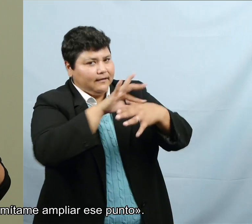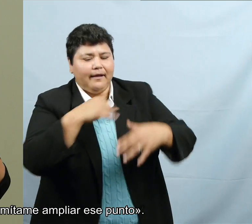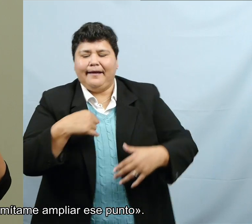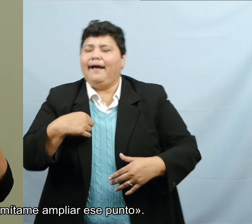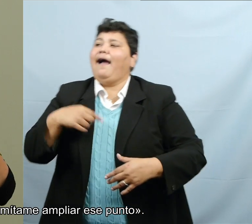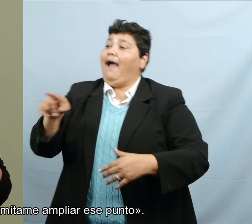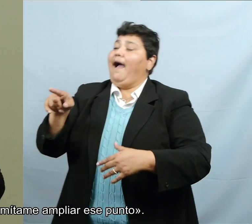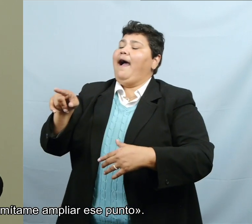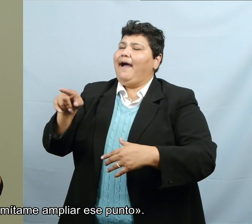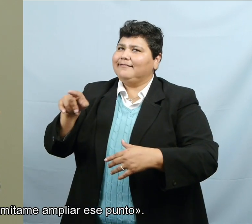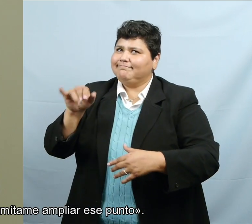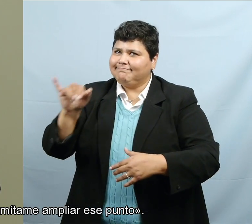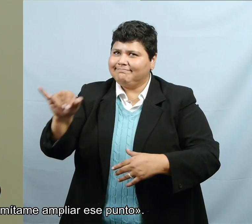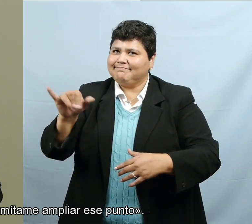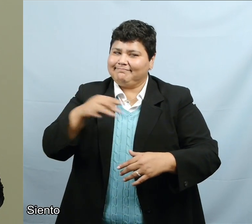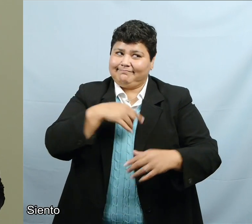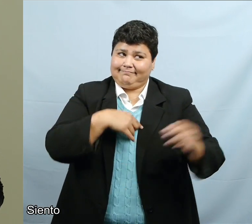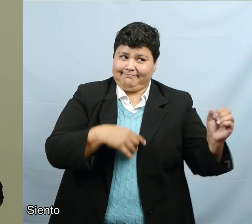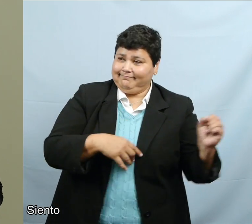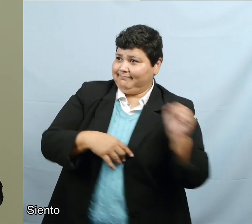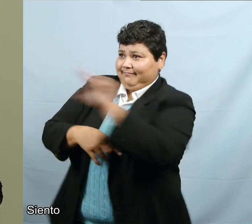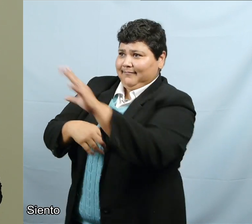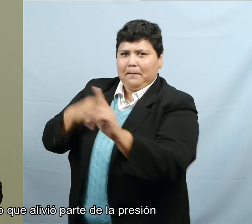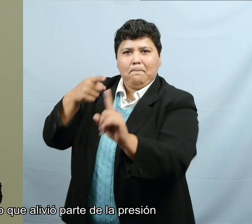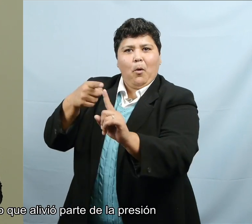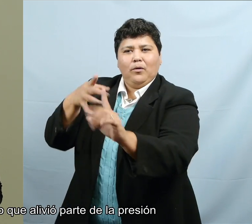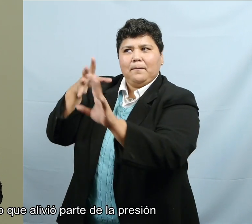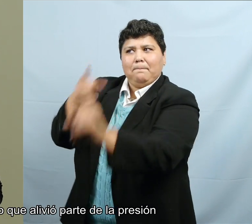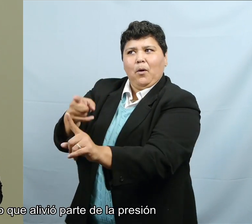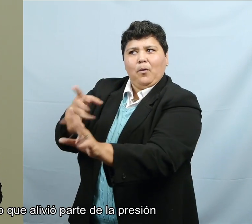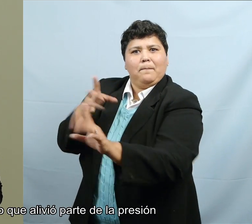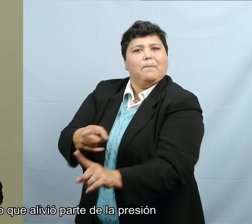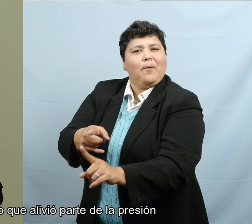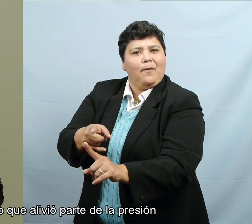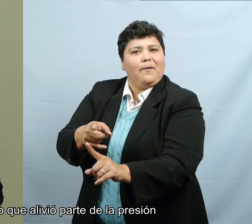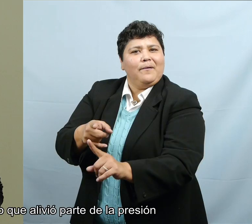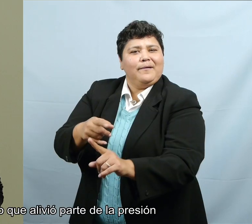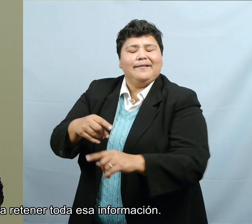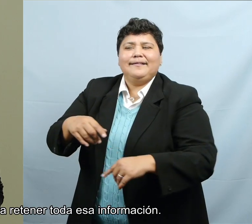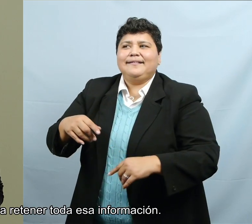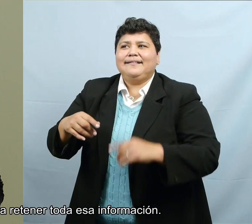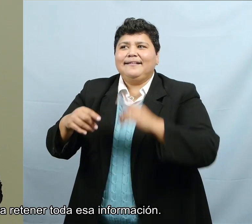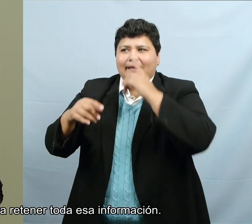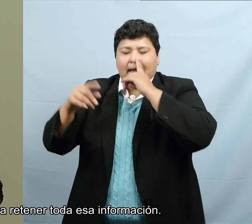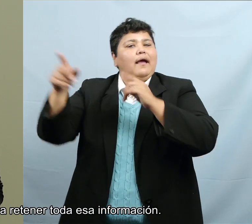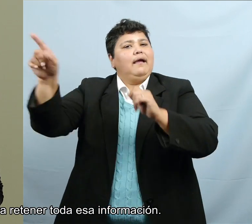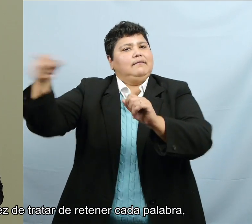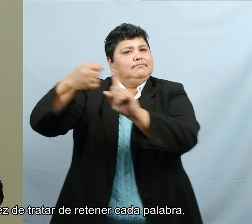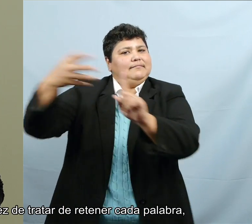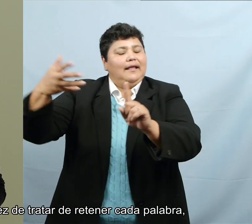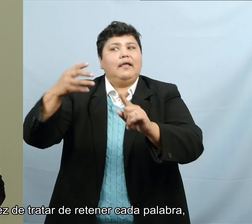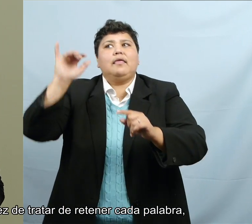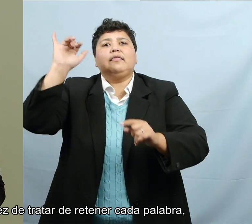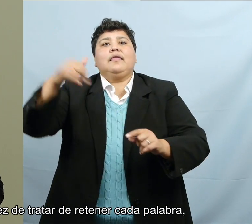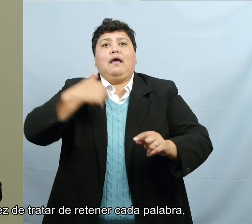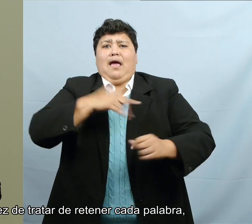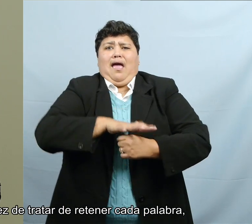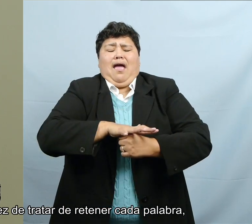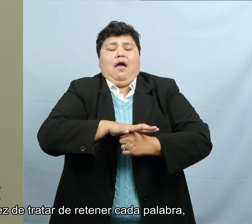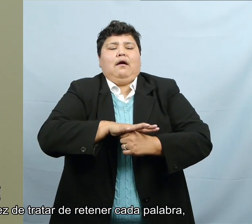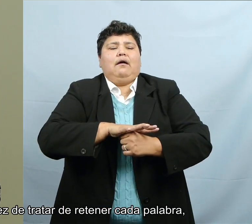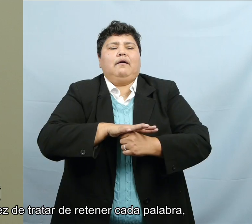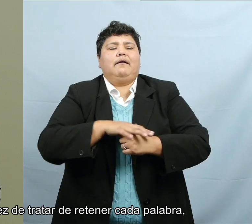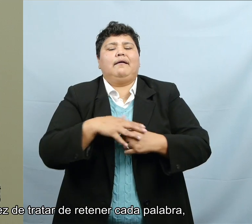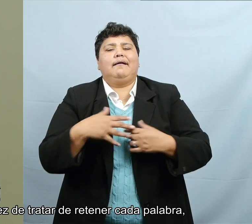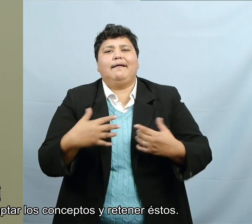and then allow me to expand on that point, that, I felt like it kind of relieved some of the pressure on me to hold all that information, because then instead of